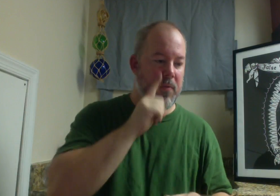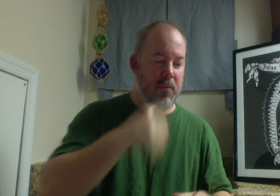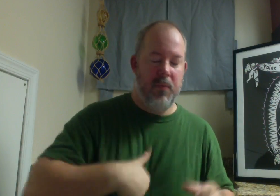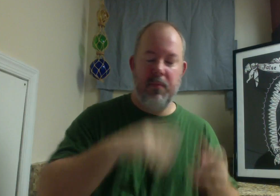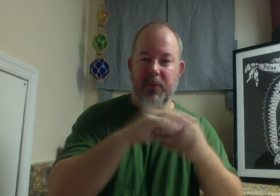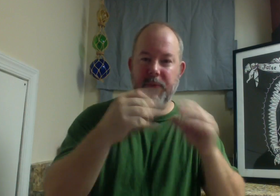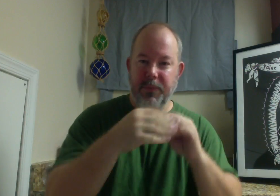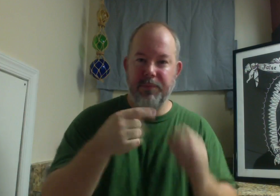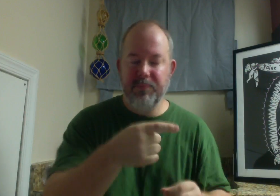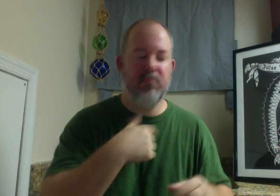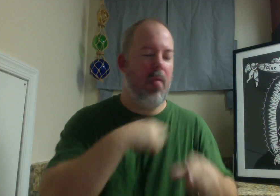Where are Jesus,